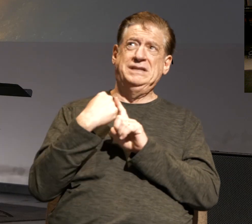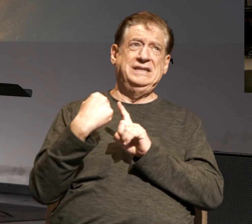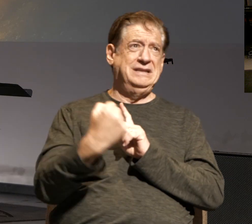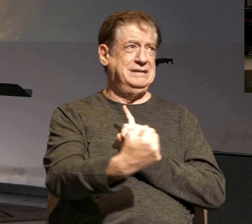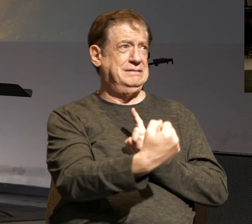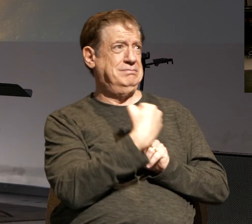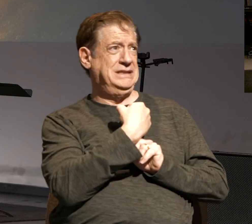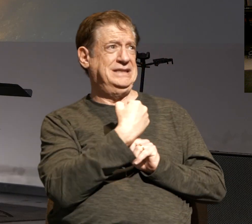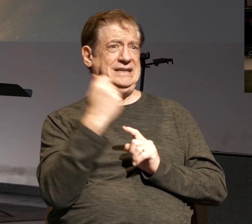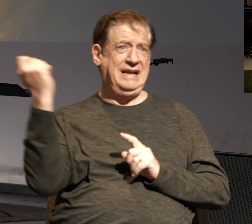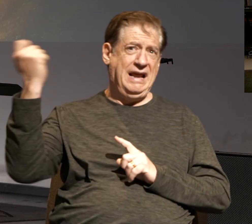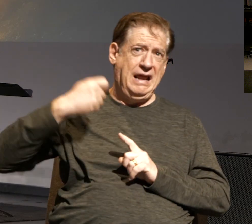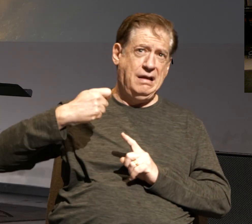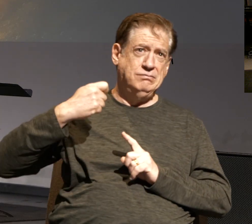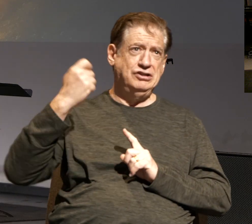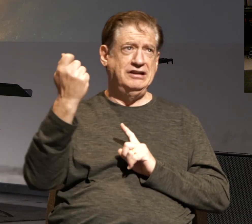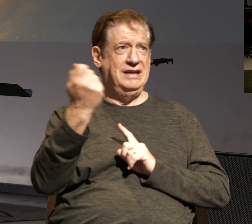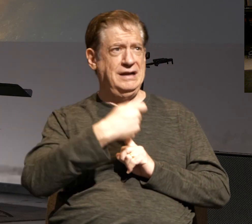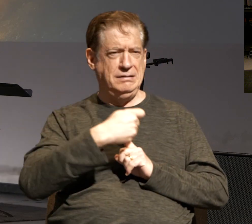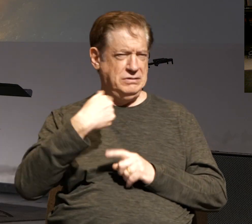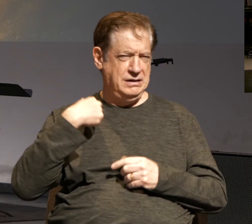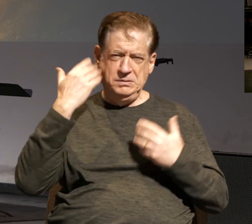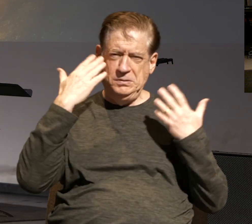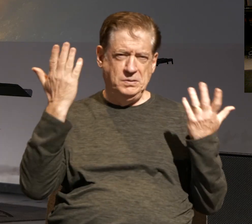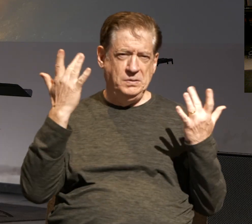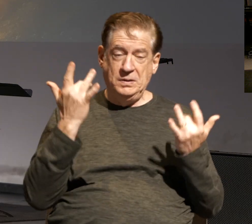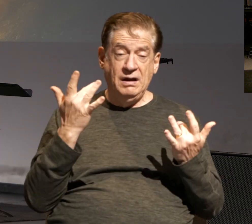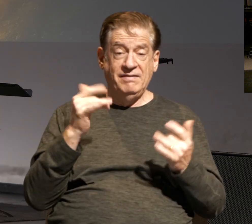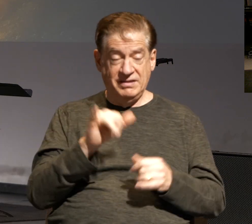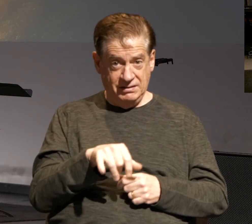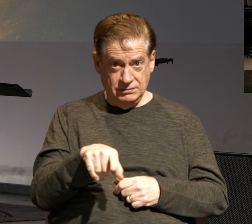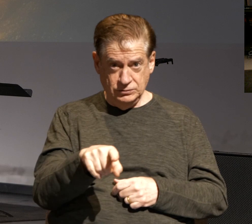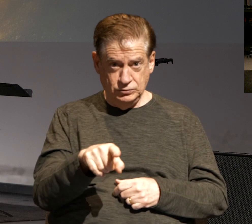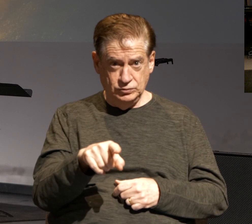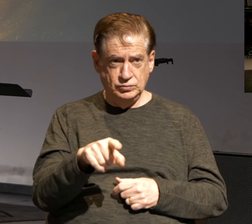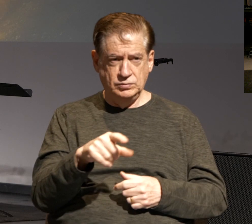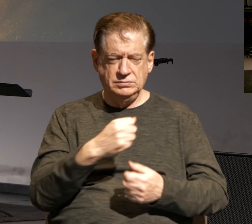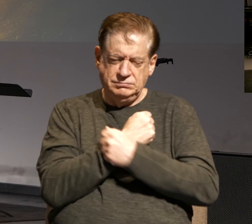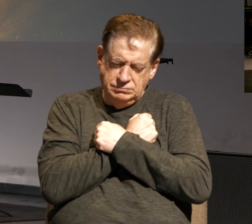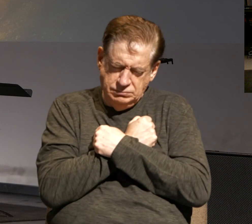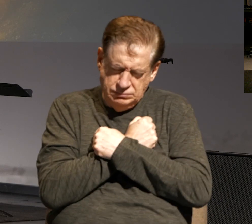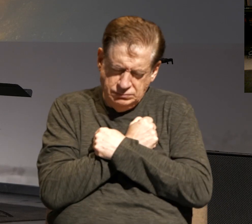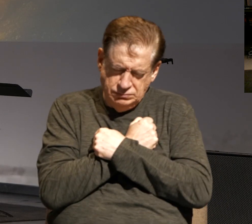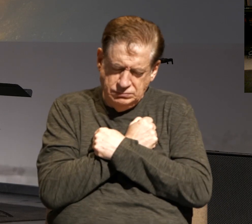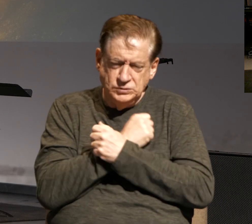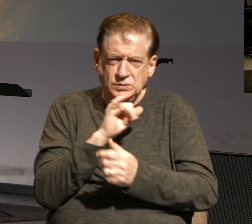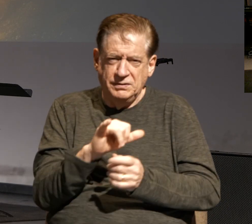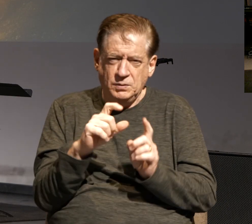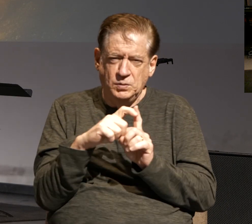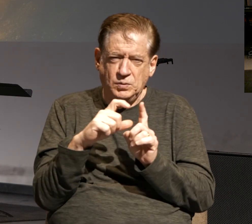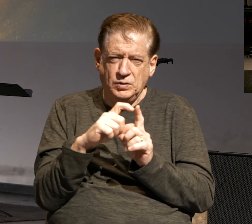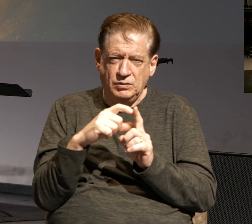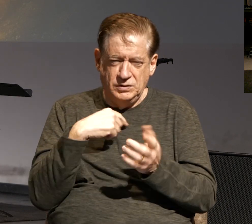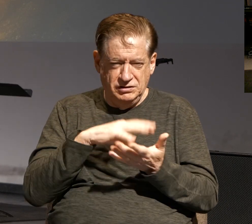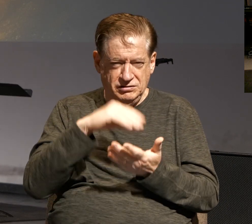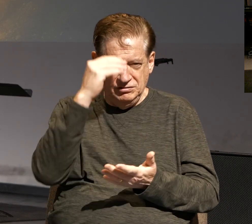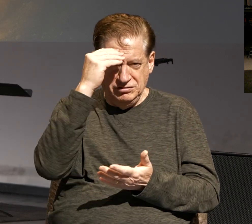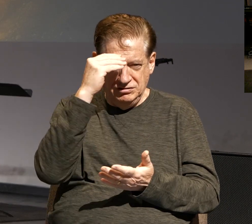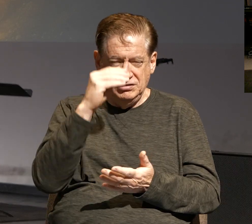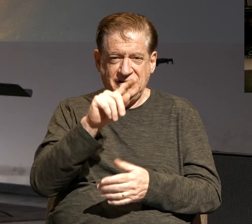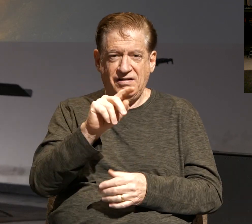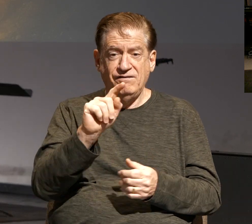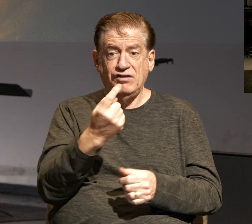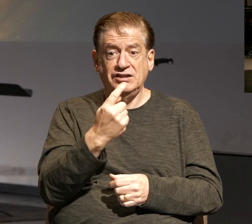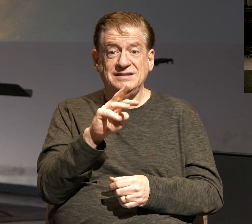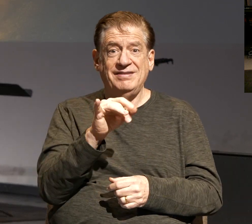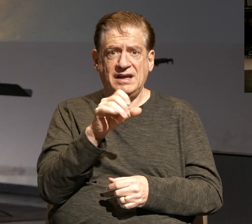I don't know why. If that's you, then cling tightly to the words that we learn in 2 Thessalonians 3.